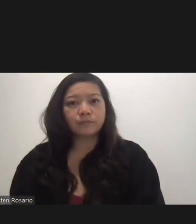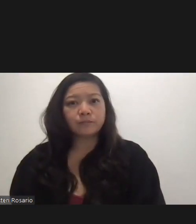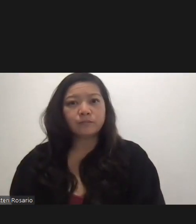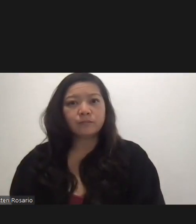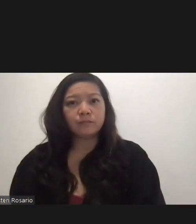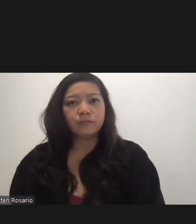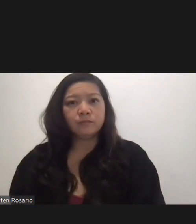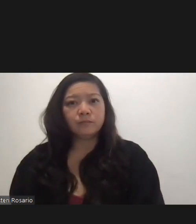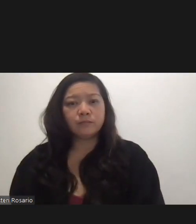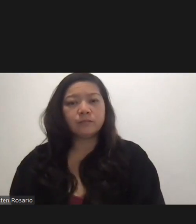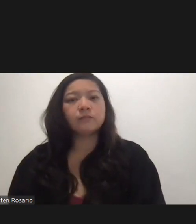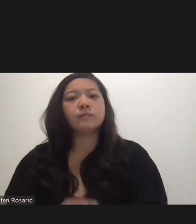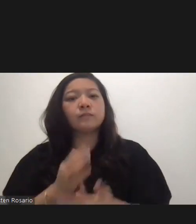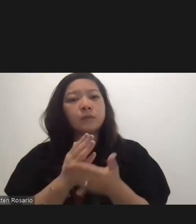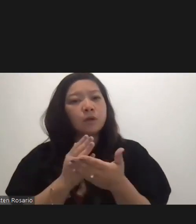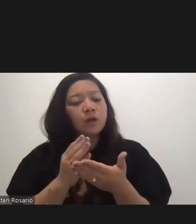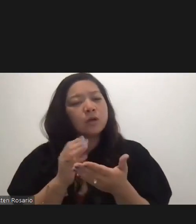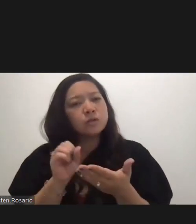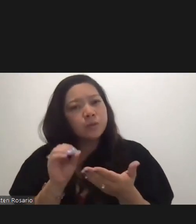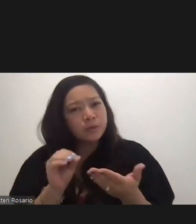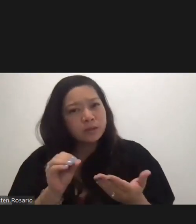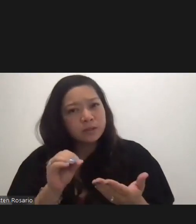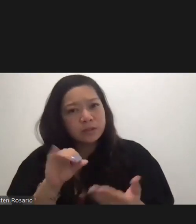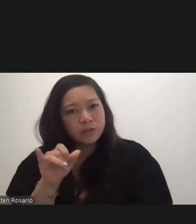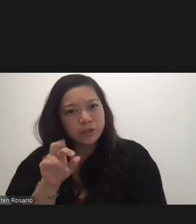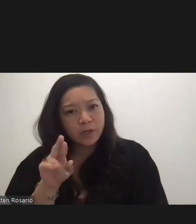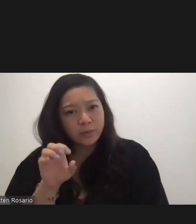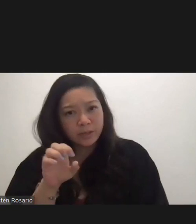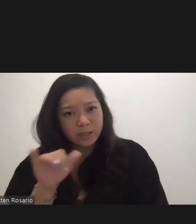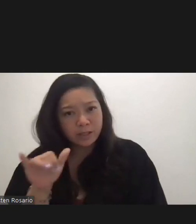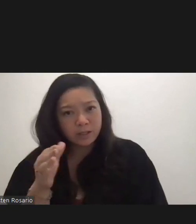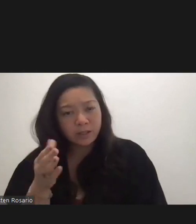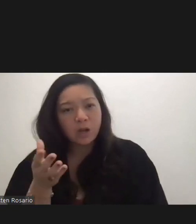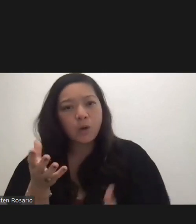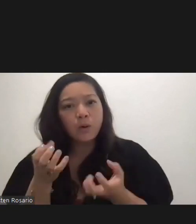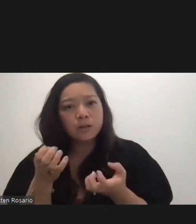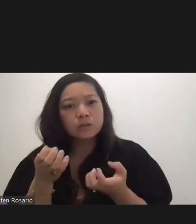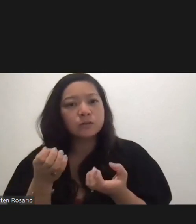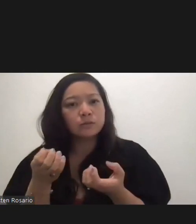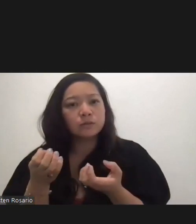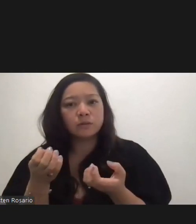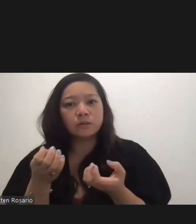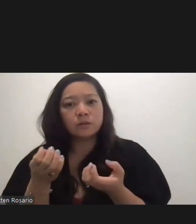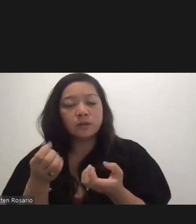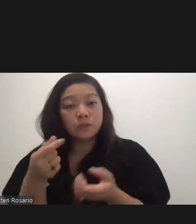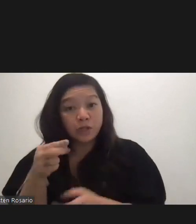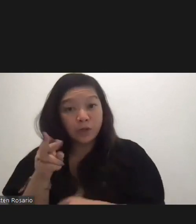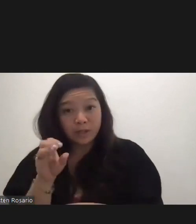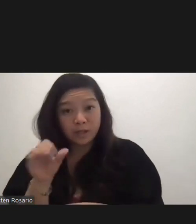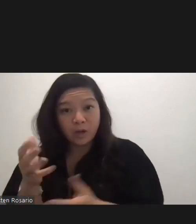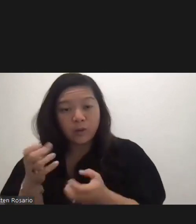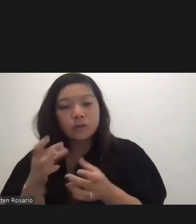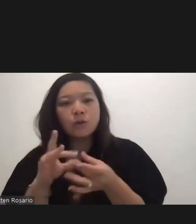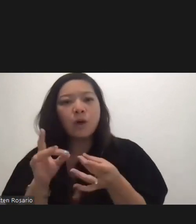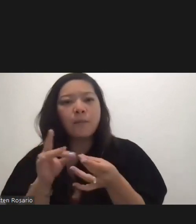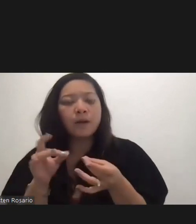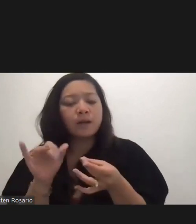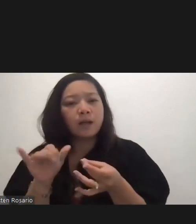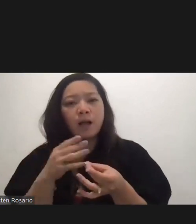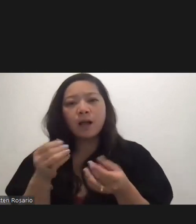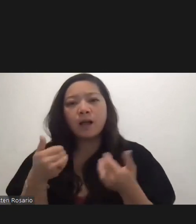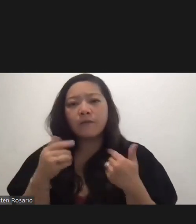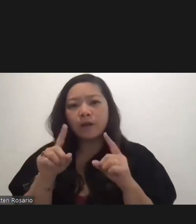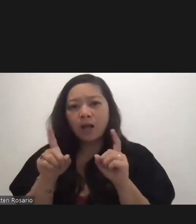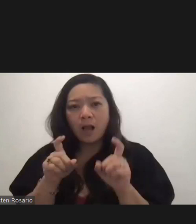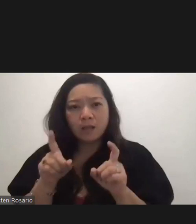So, Jerry, my comment to that is that I have asked a